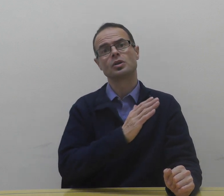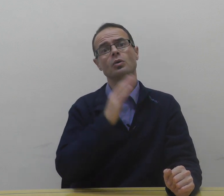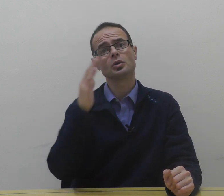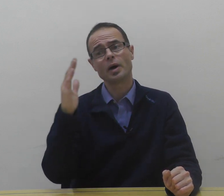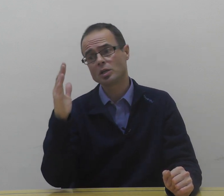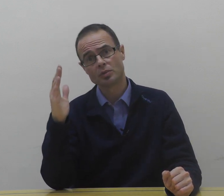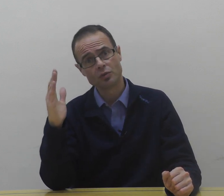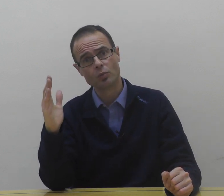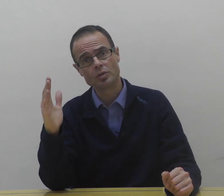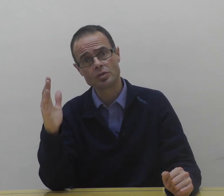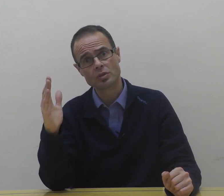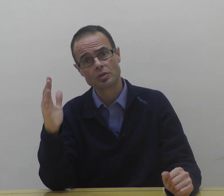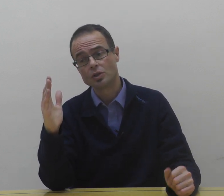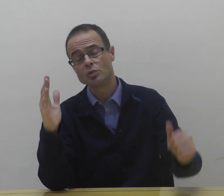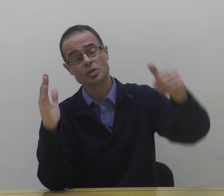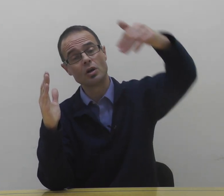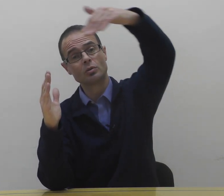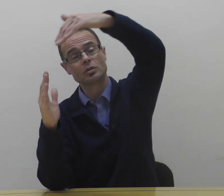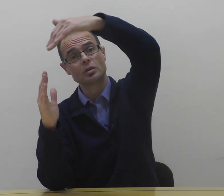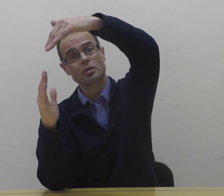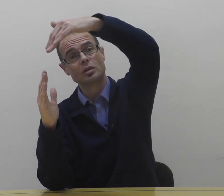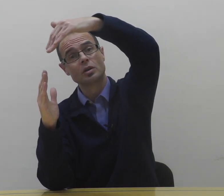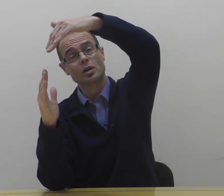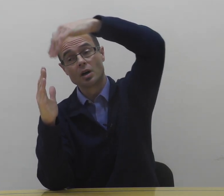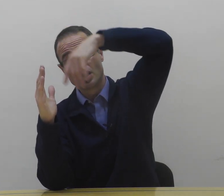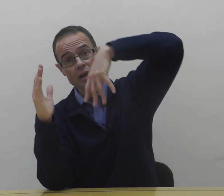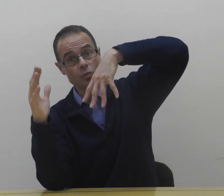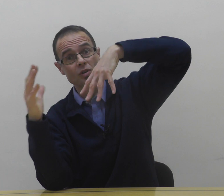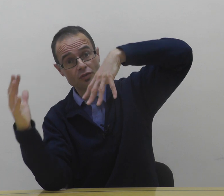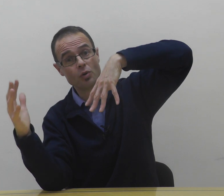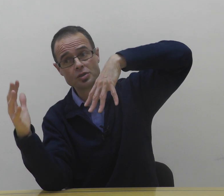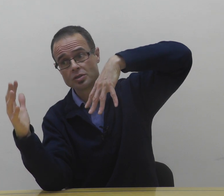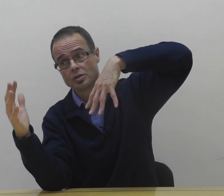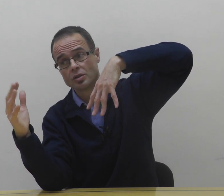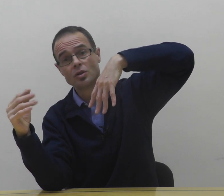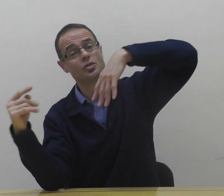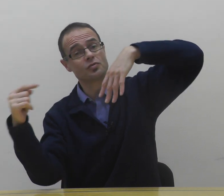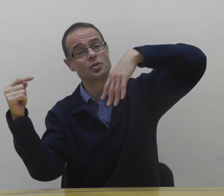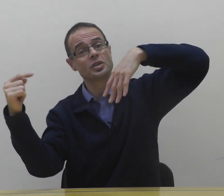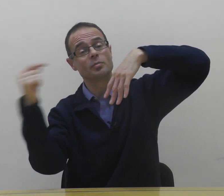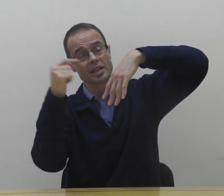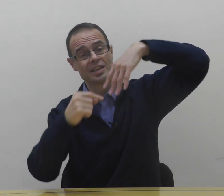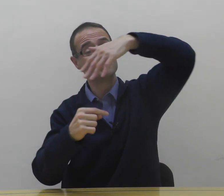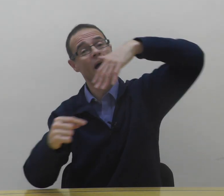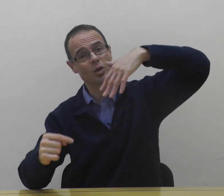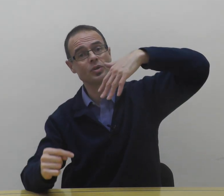to hold the mandible forwards, you must hold it with a force that's forcing the maxilla backwards.